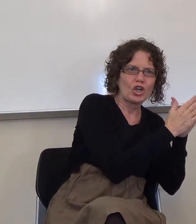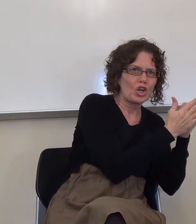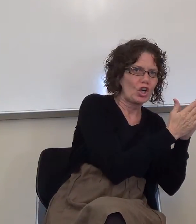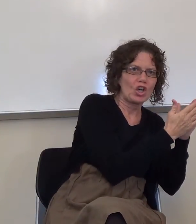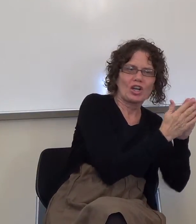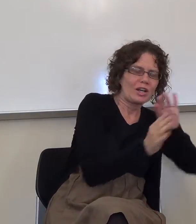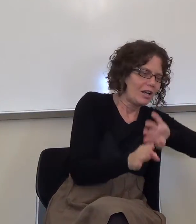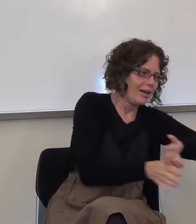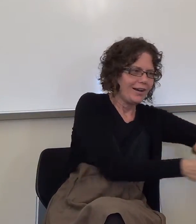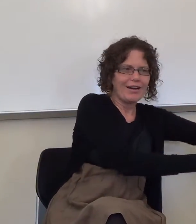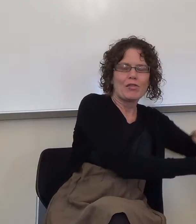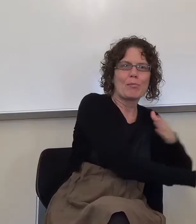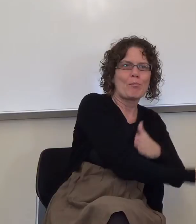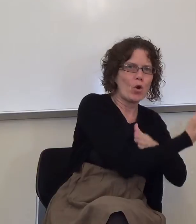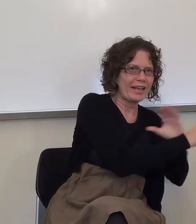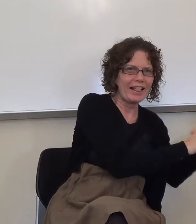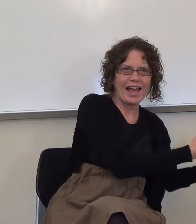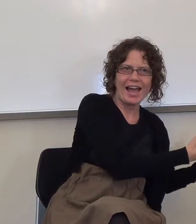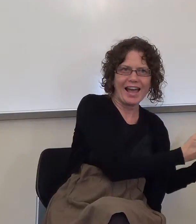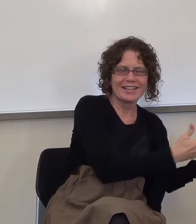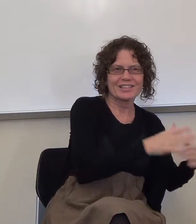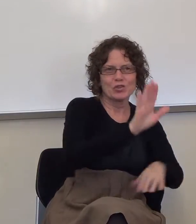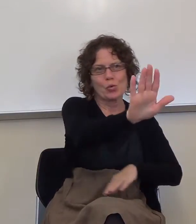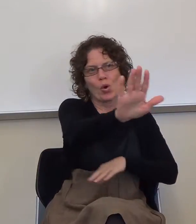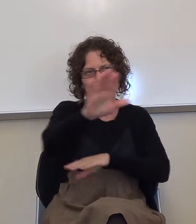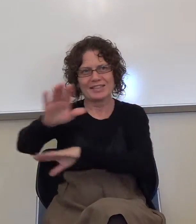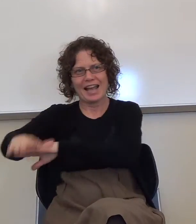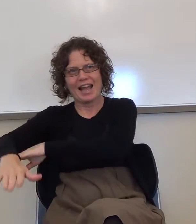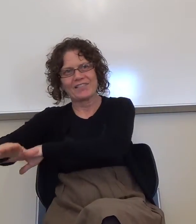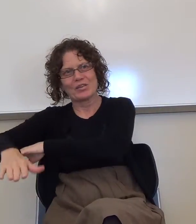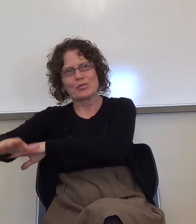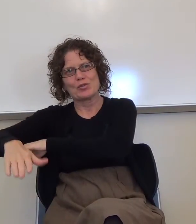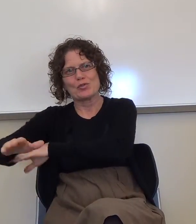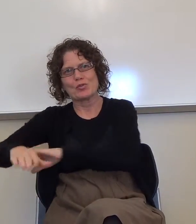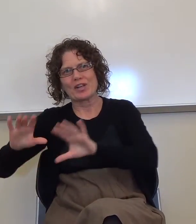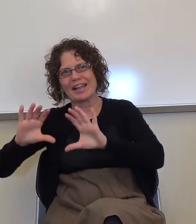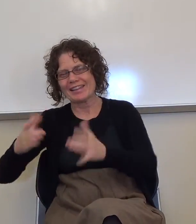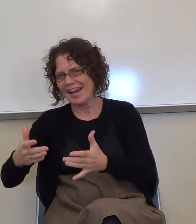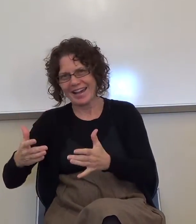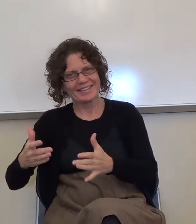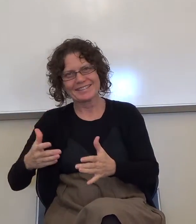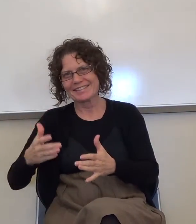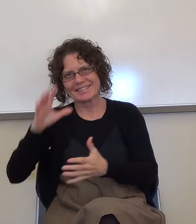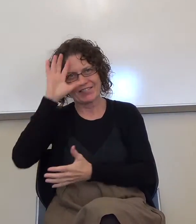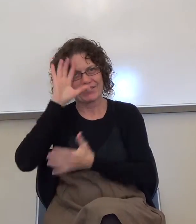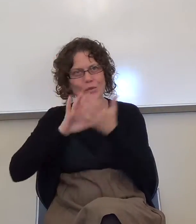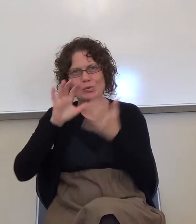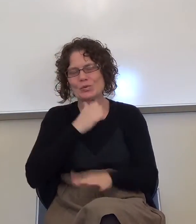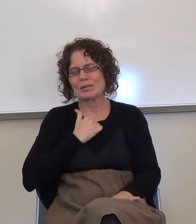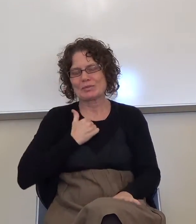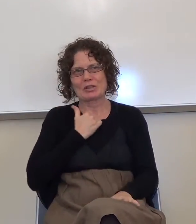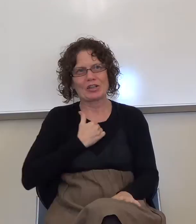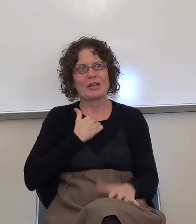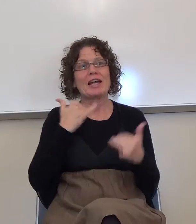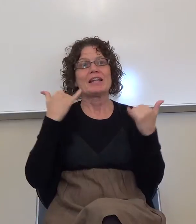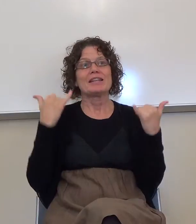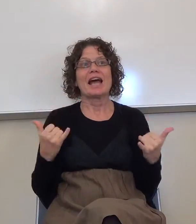That's what I have this table for. I put it over here. But I'm having trouble doing that. Okay. Now we're looking at the right syllabus.